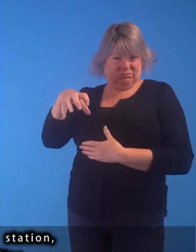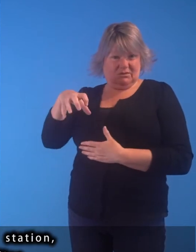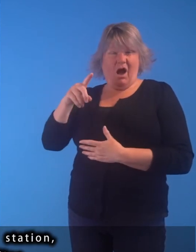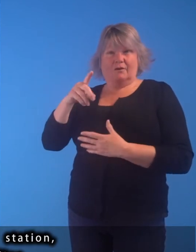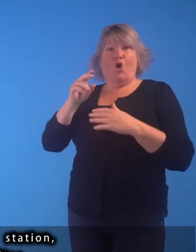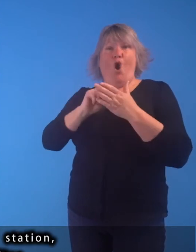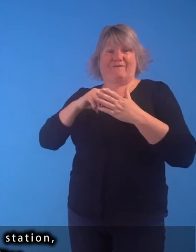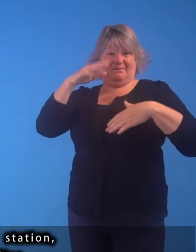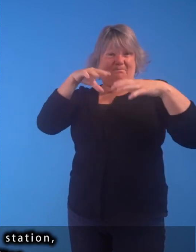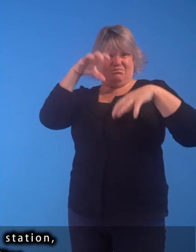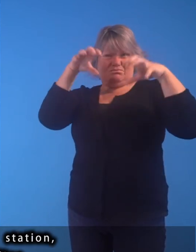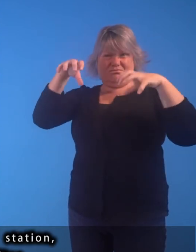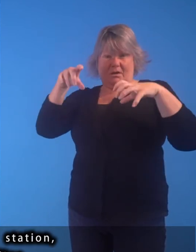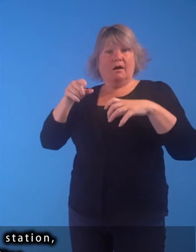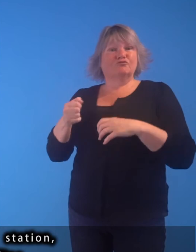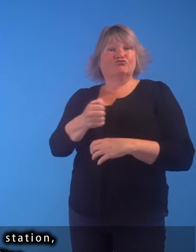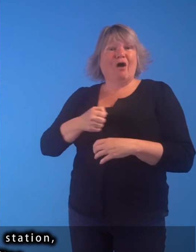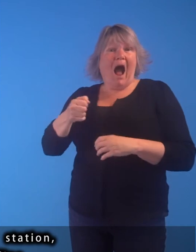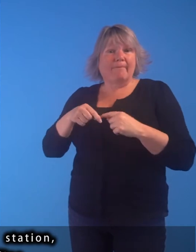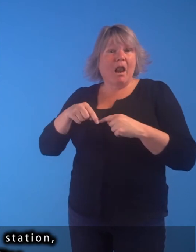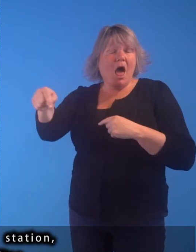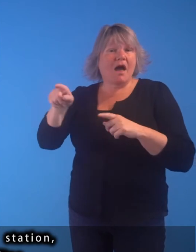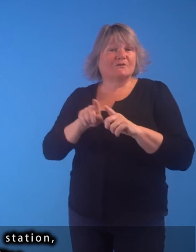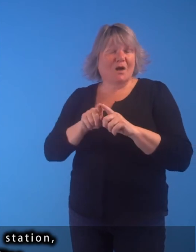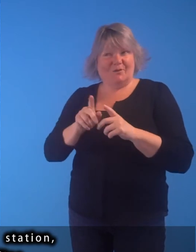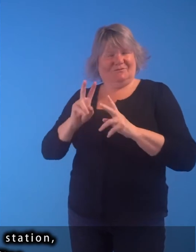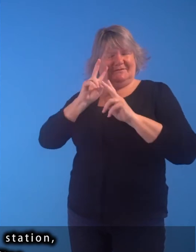station, multi-storey offices and a tram line.